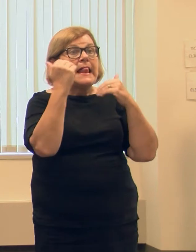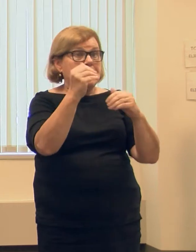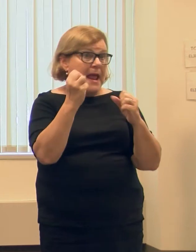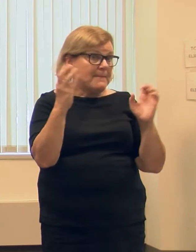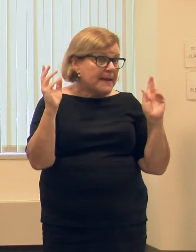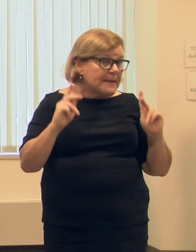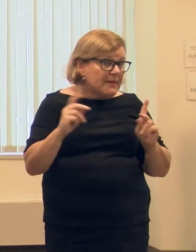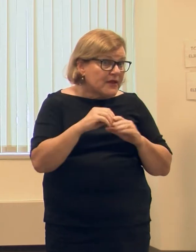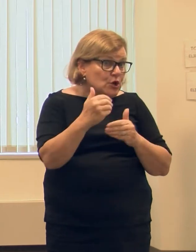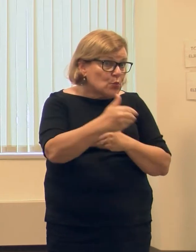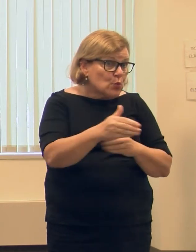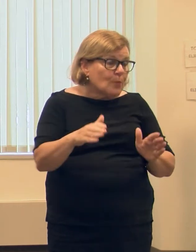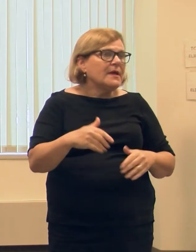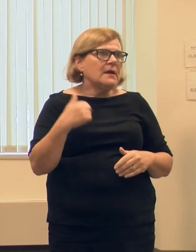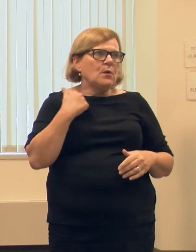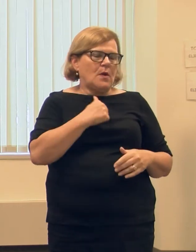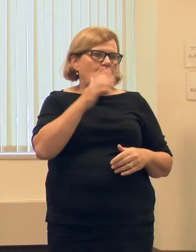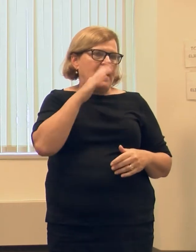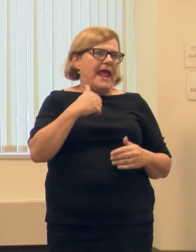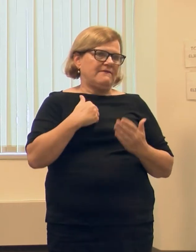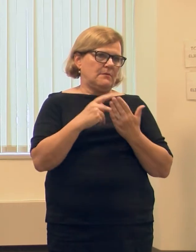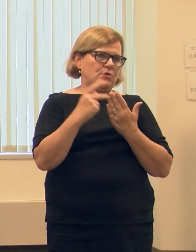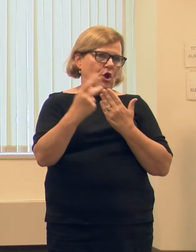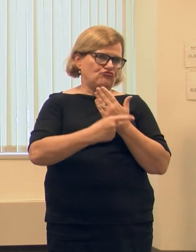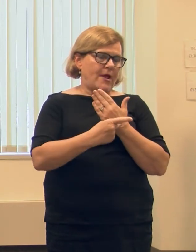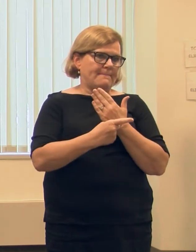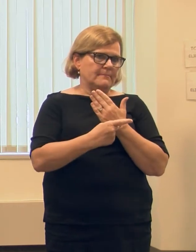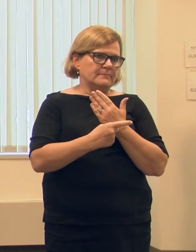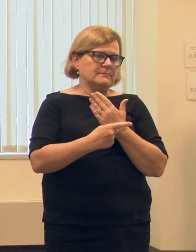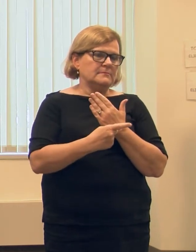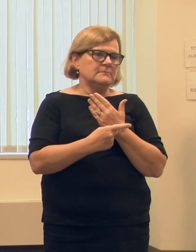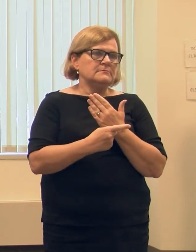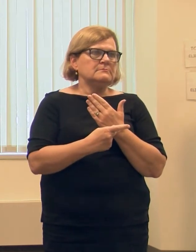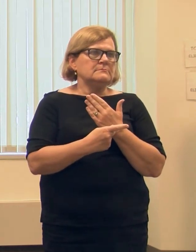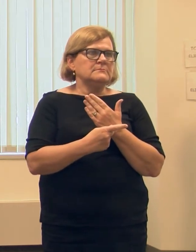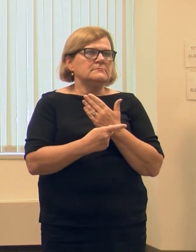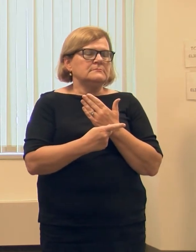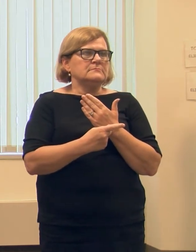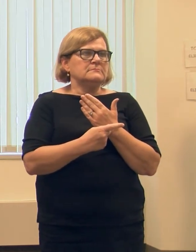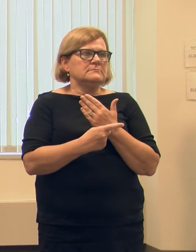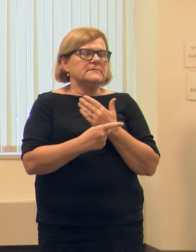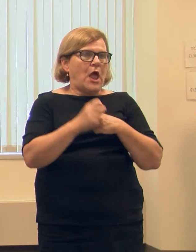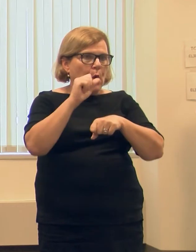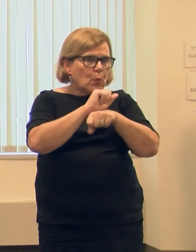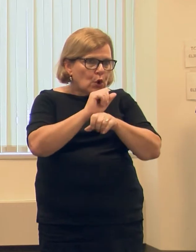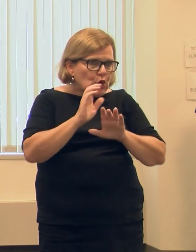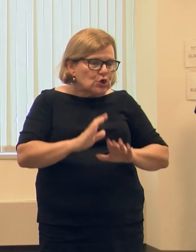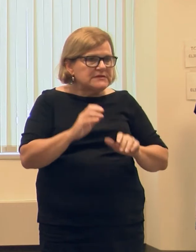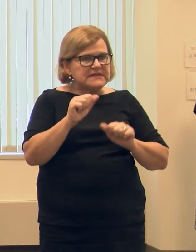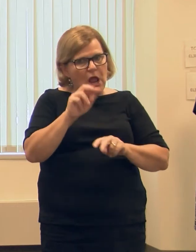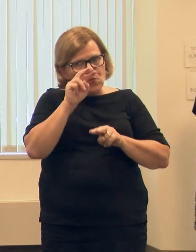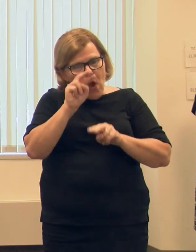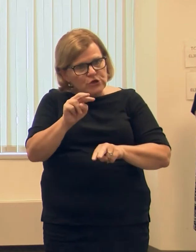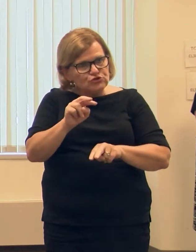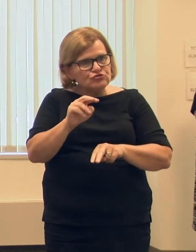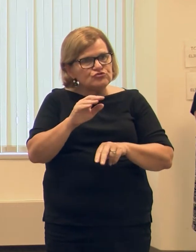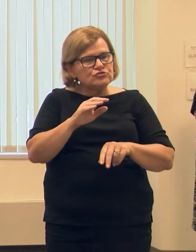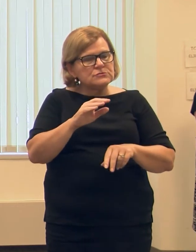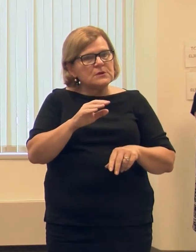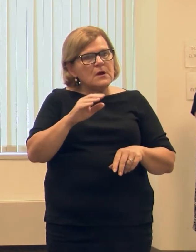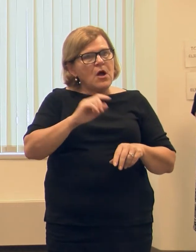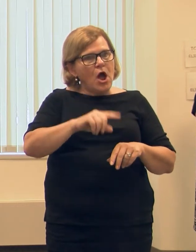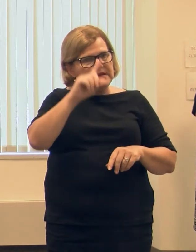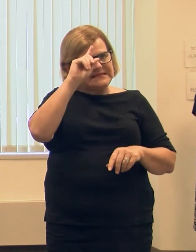can be in a room, we will be able to have a program that workers can watch on a smart